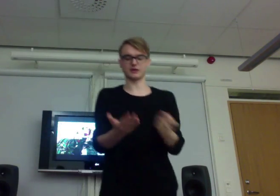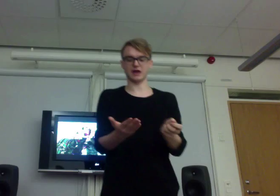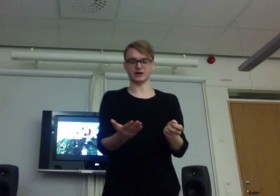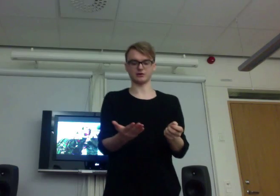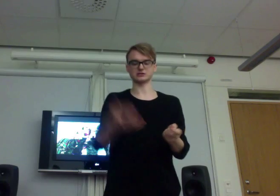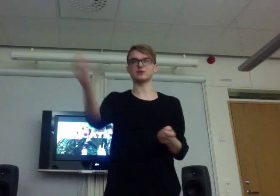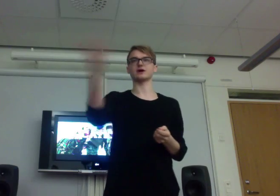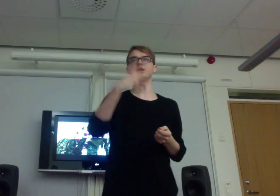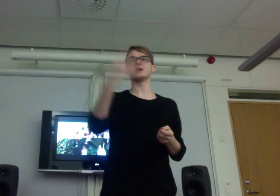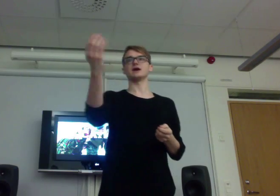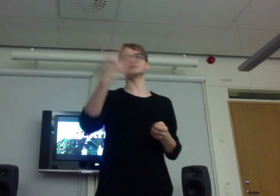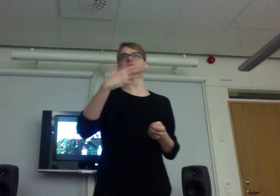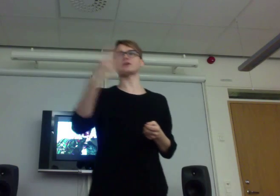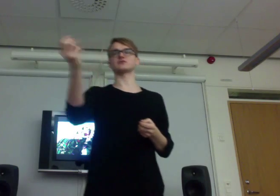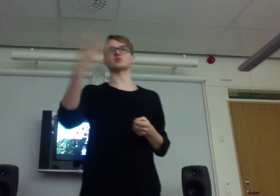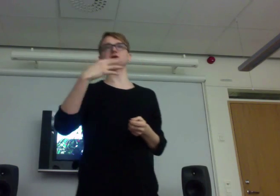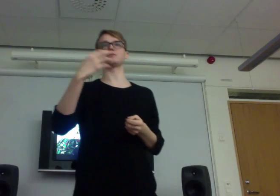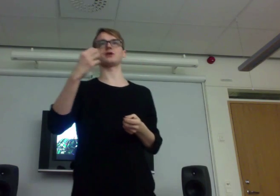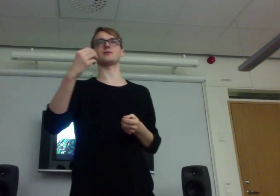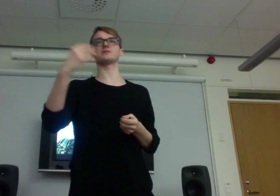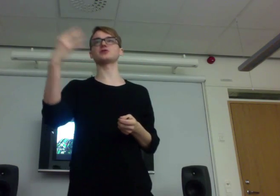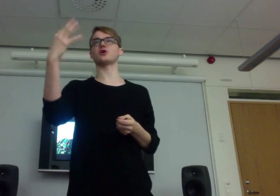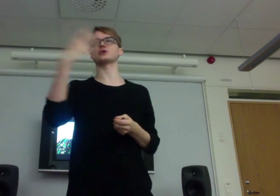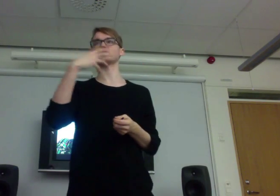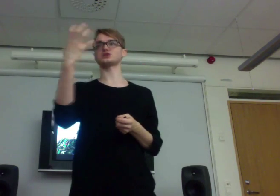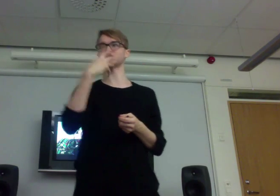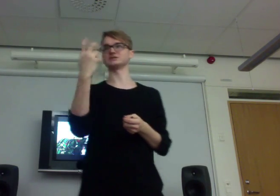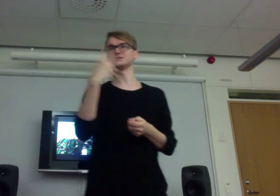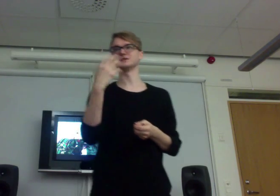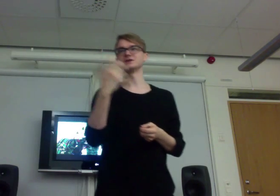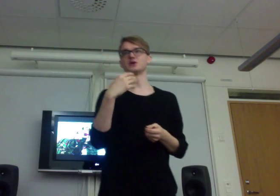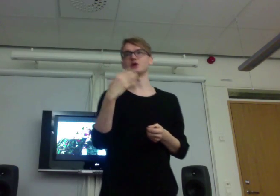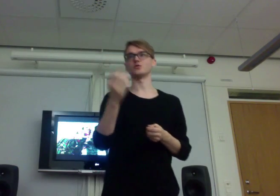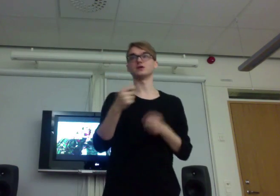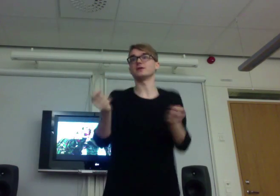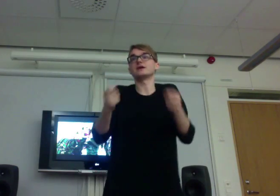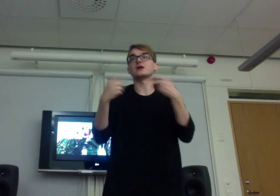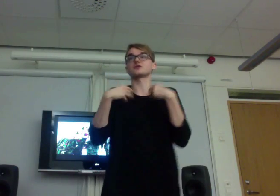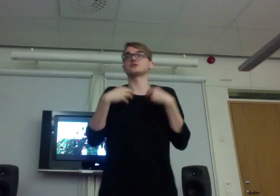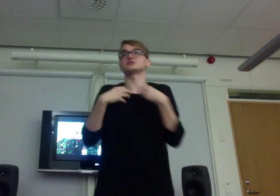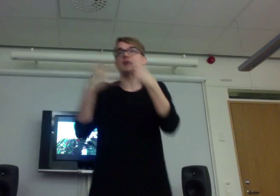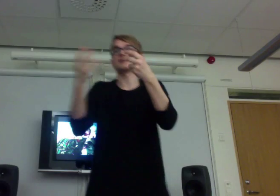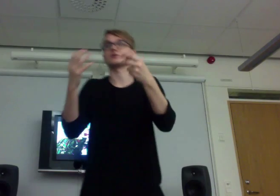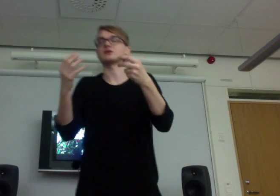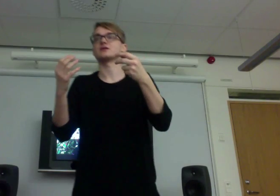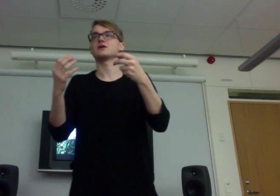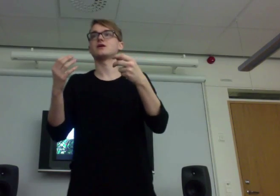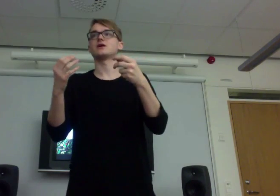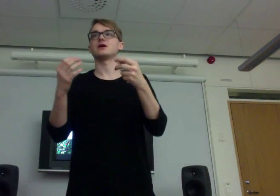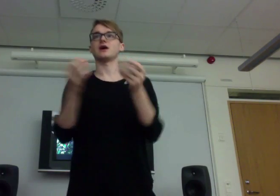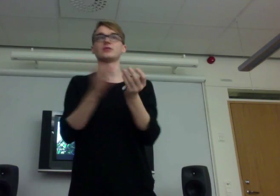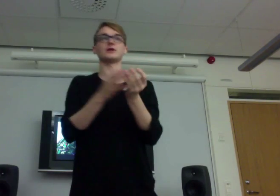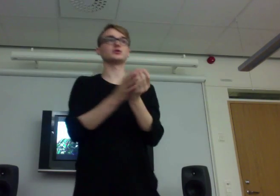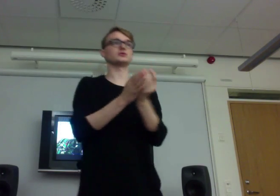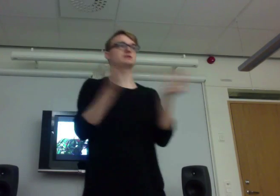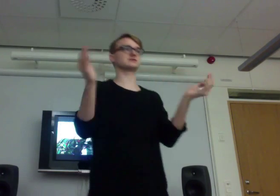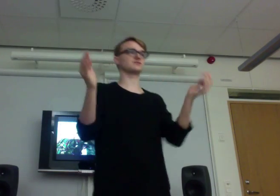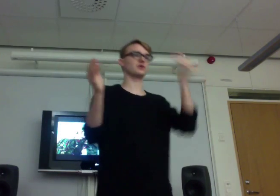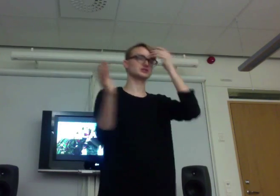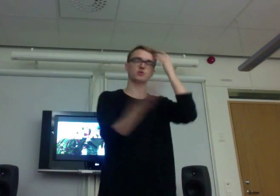language, By interacting with people, Maybe talking Russian, Only they cannot understand me. And I do this for a short